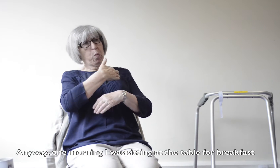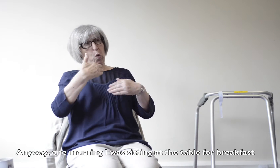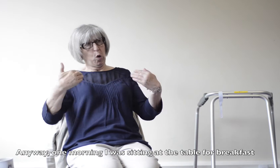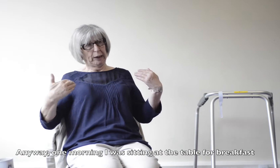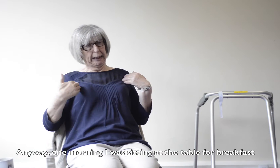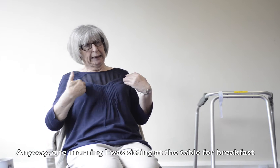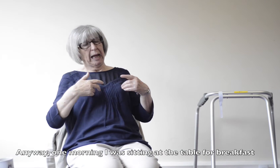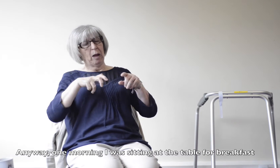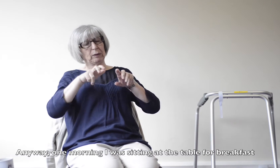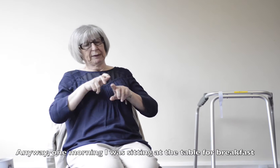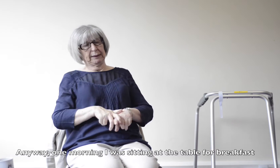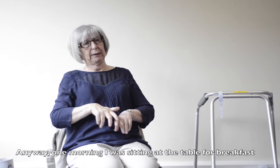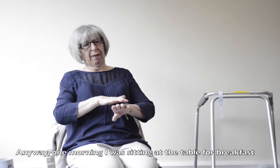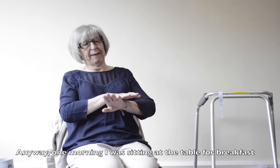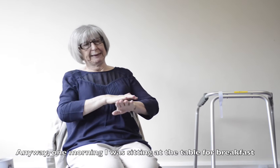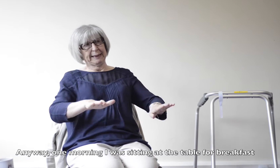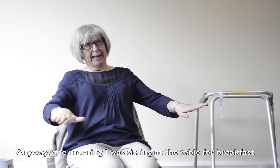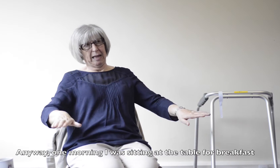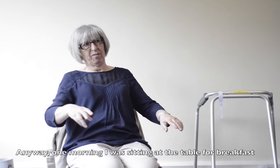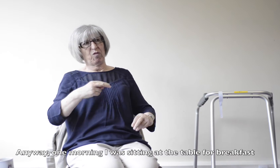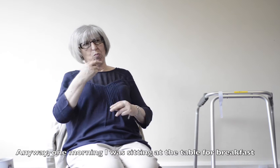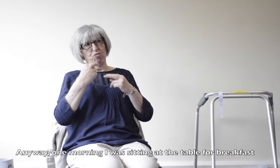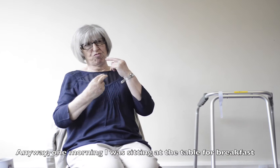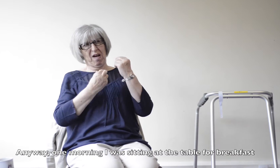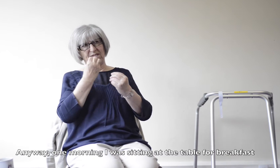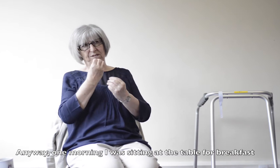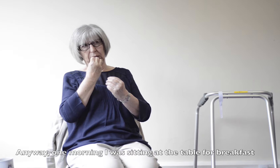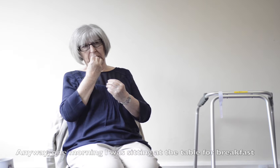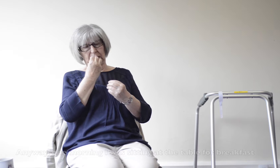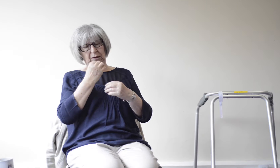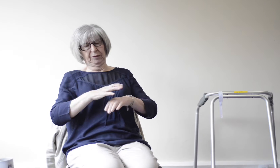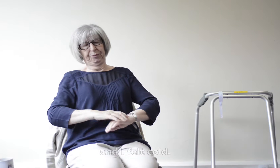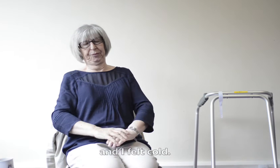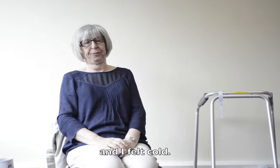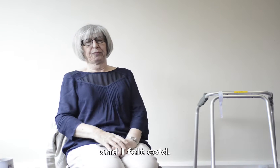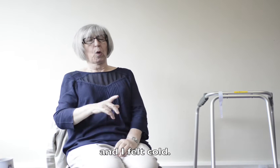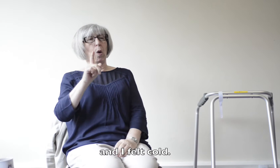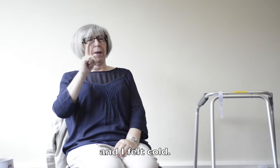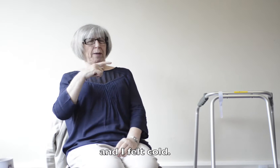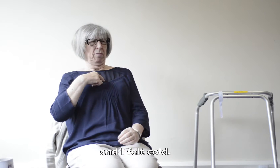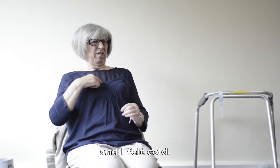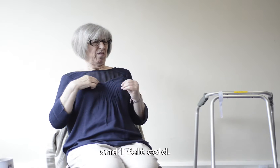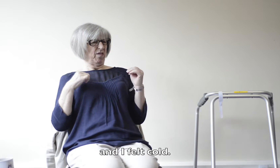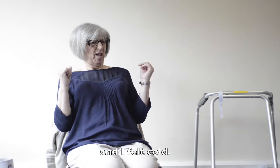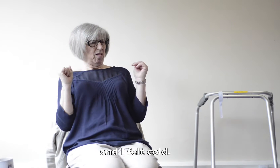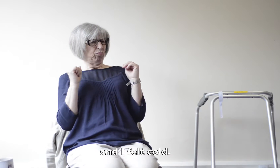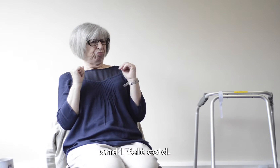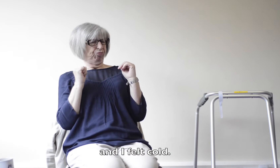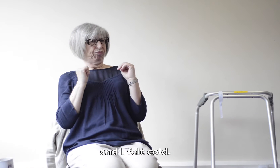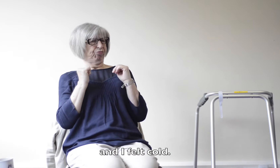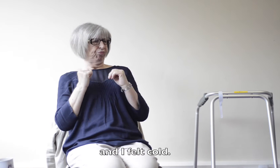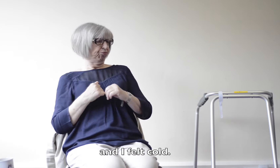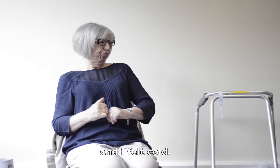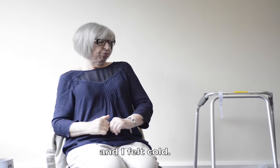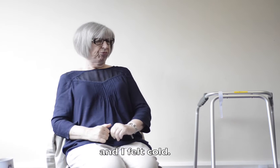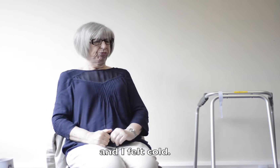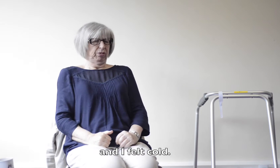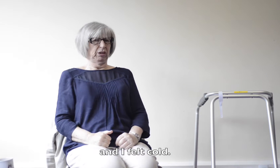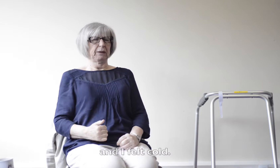one morning I was setting up for breakfast. And I felt a bit cold. And one woman came along.